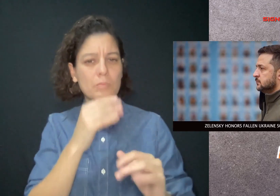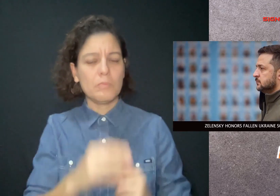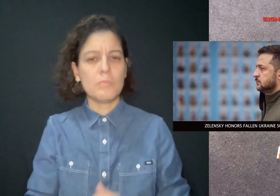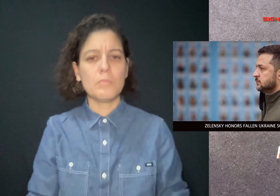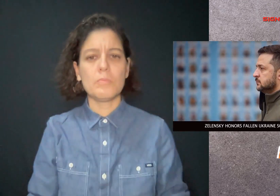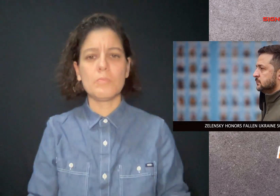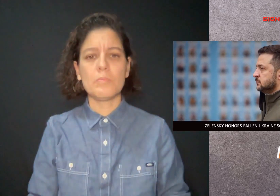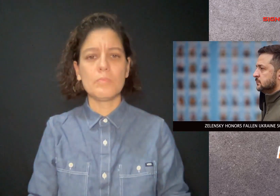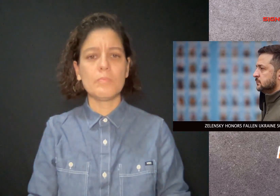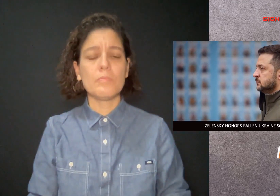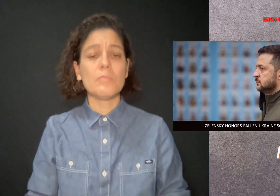horn.